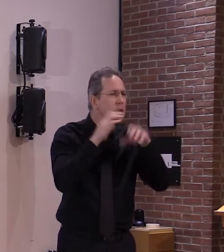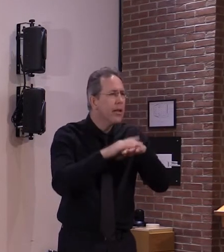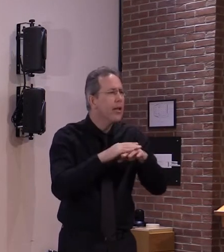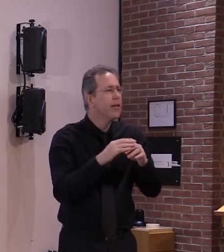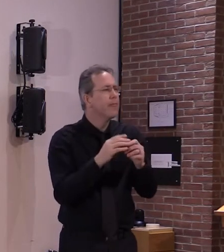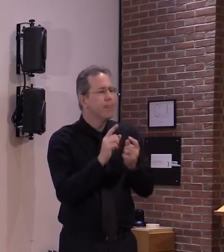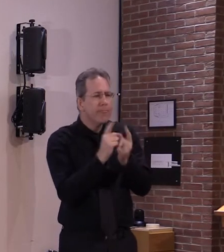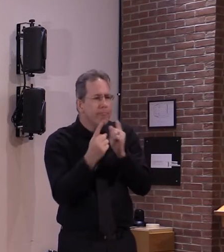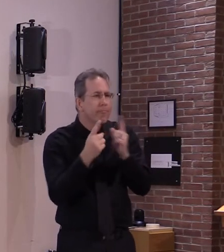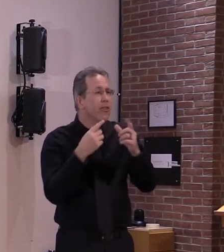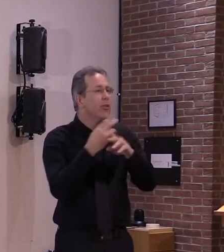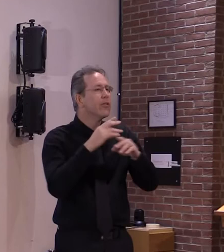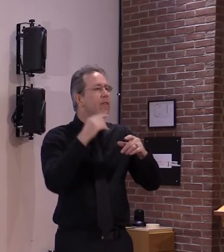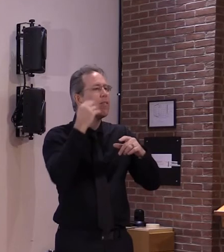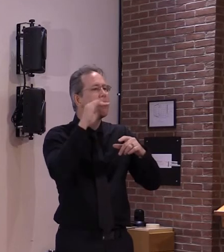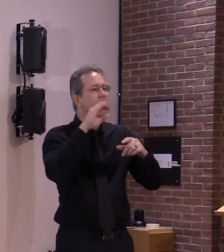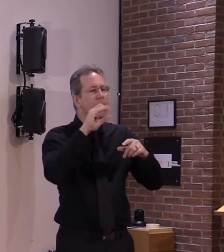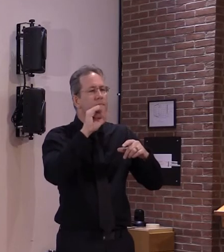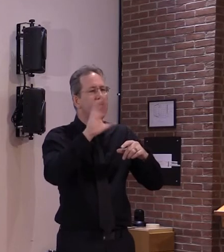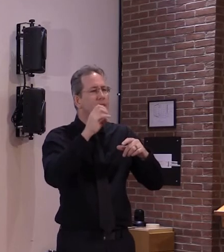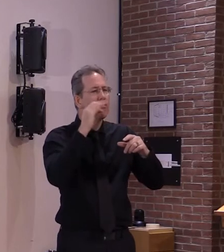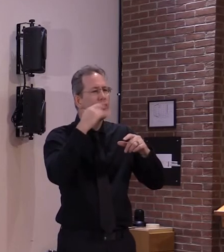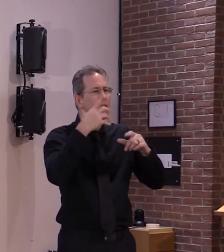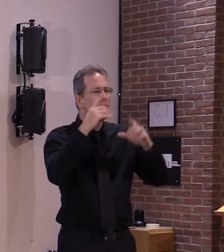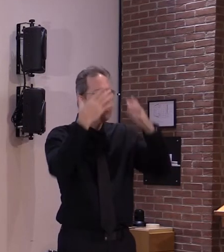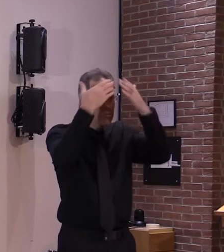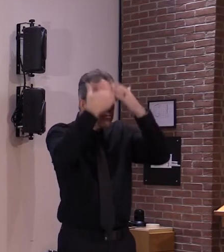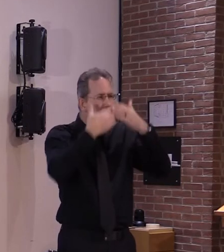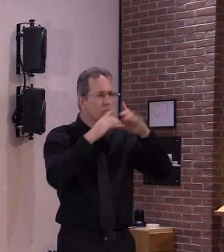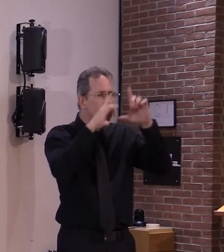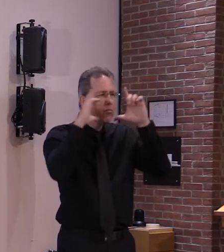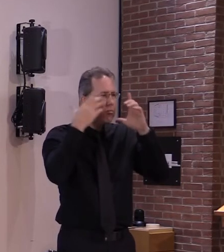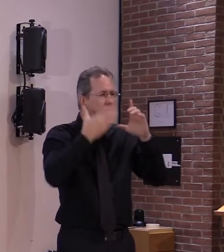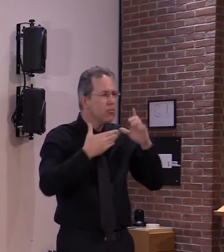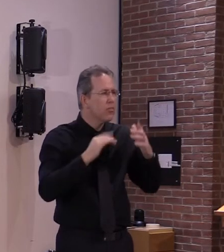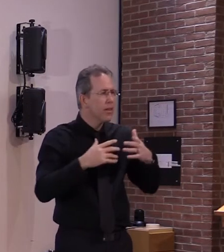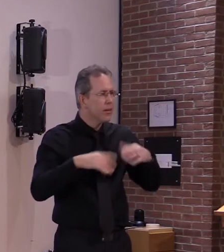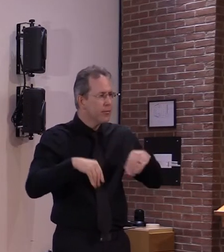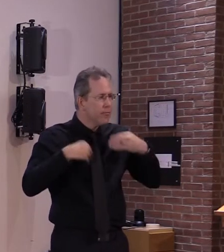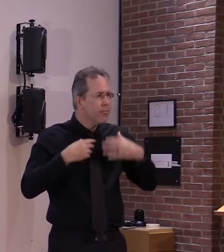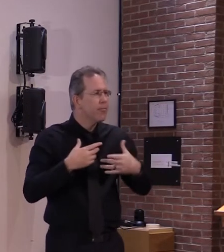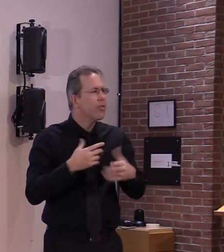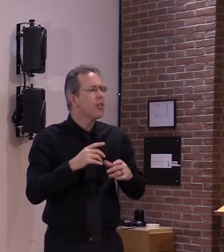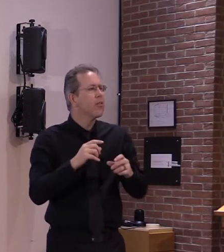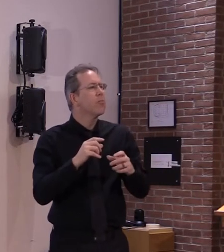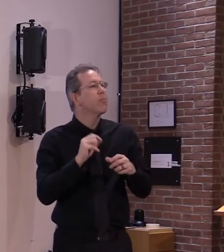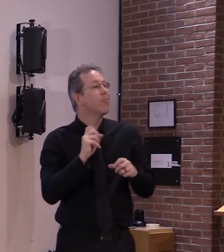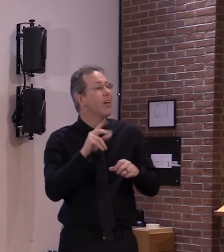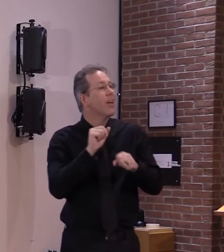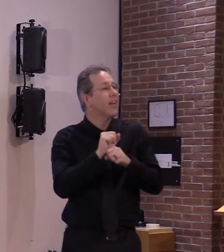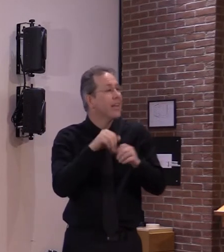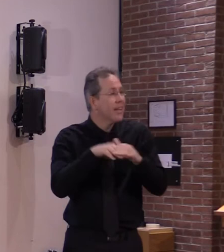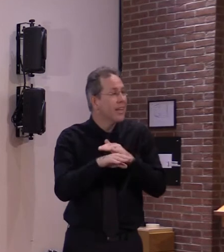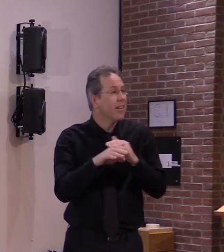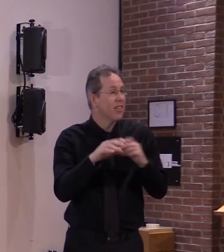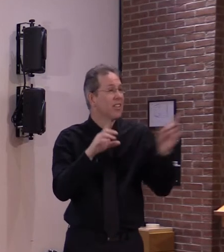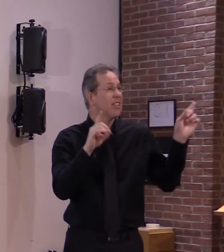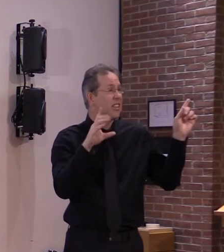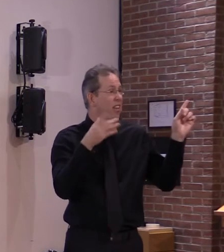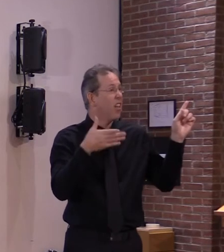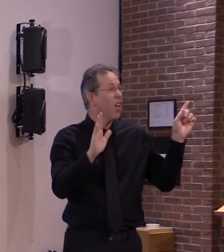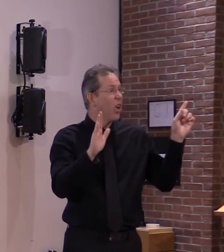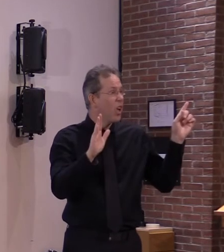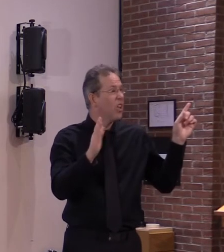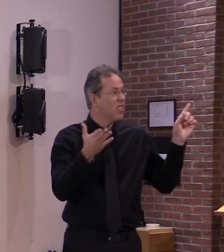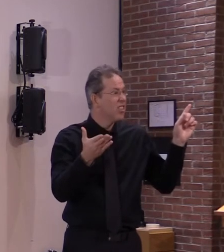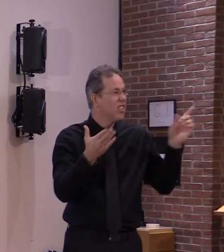to work sooner than um you you might have imagined as well so i don't you know i don't know of